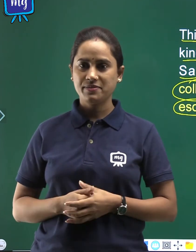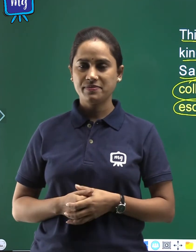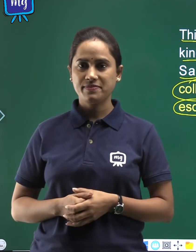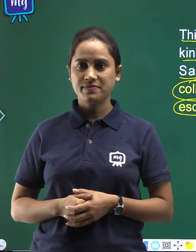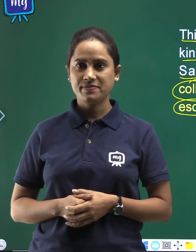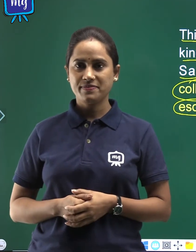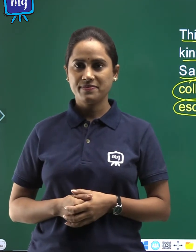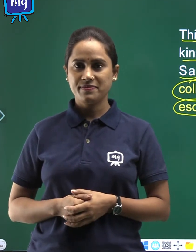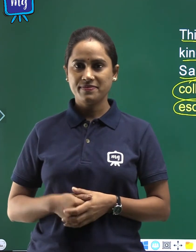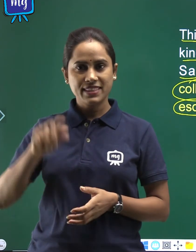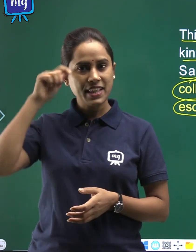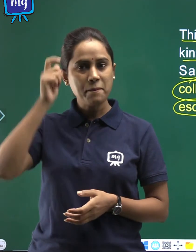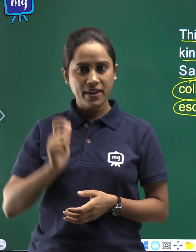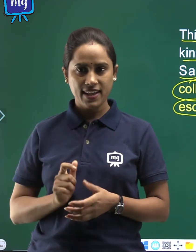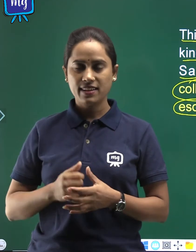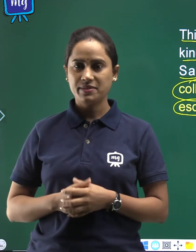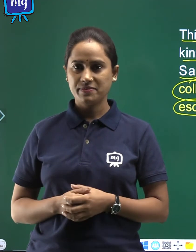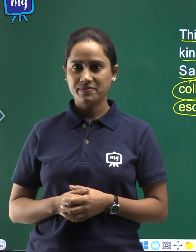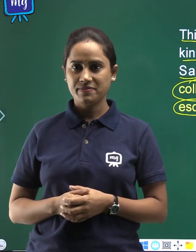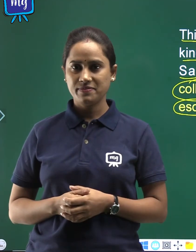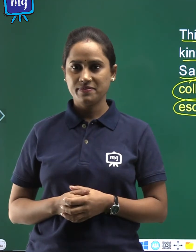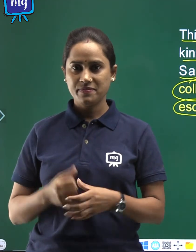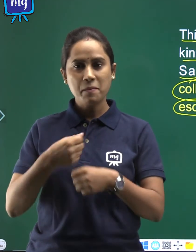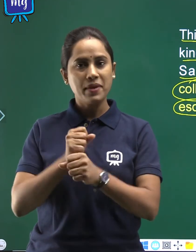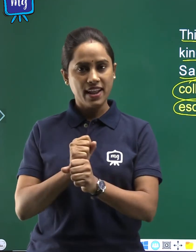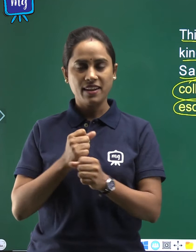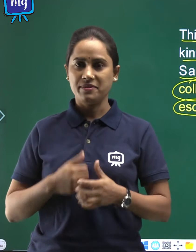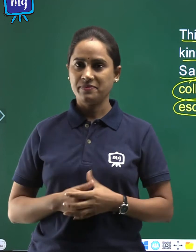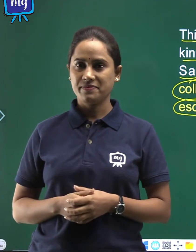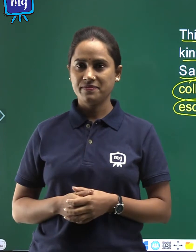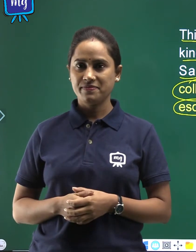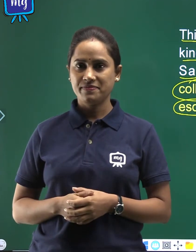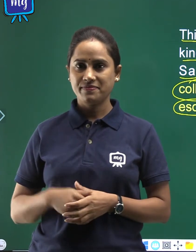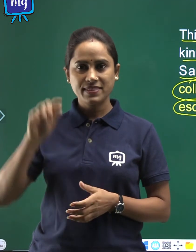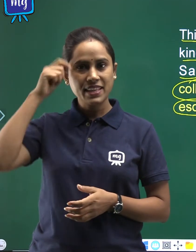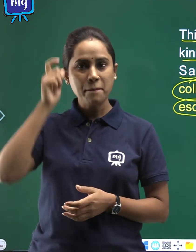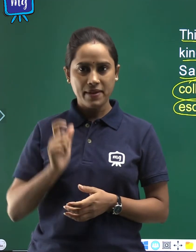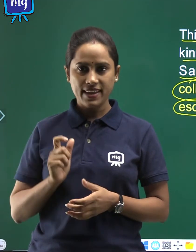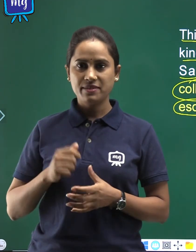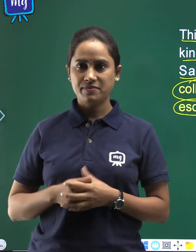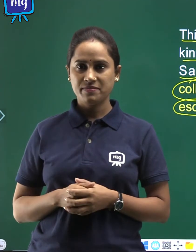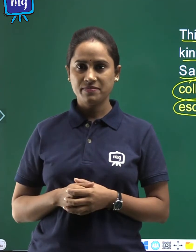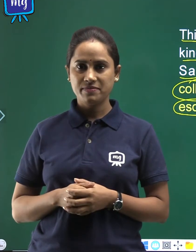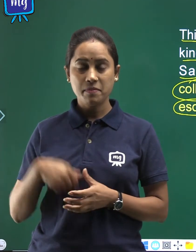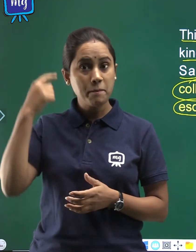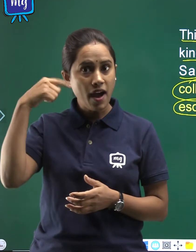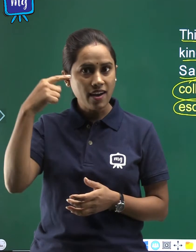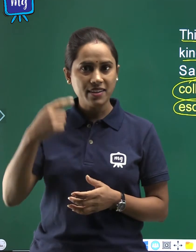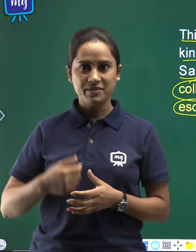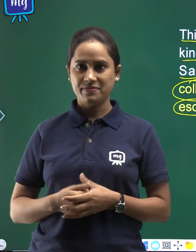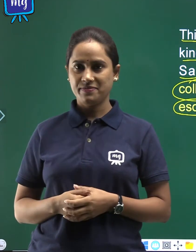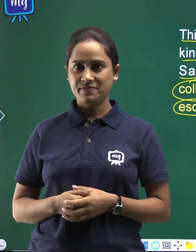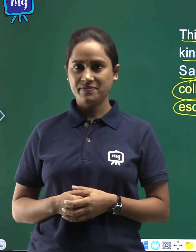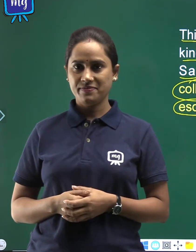word meaning, make, banana, mad, paagal,